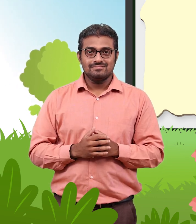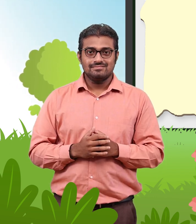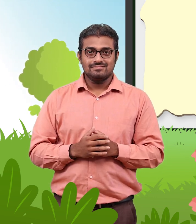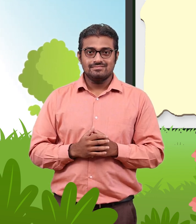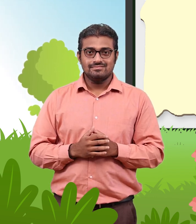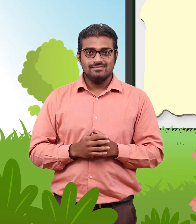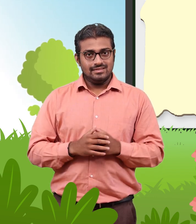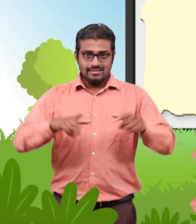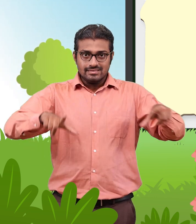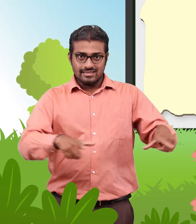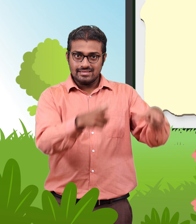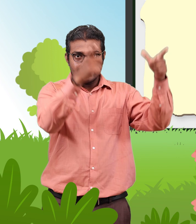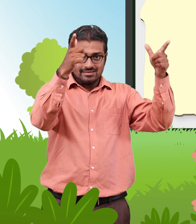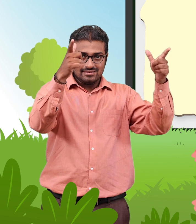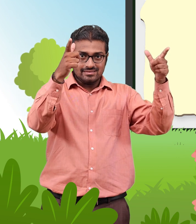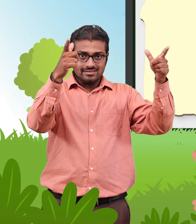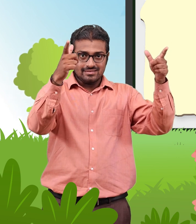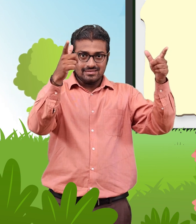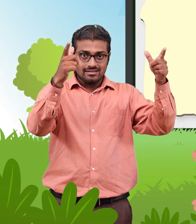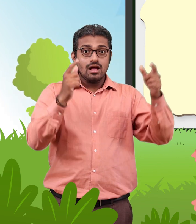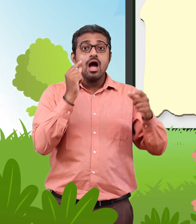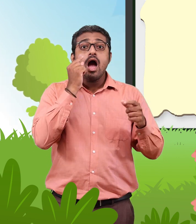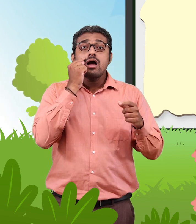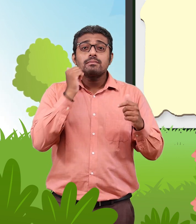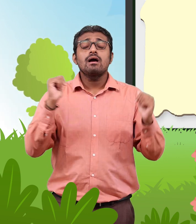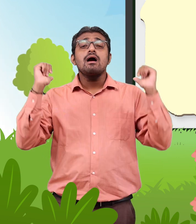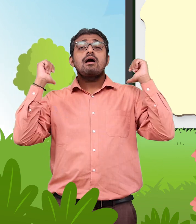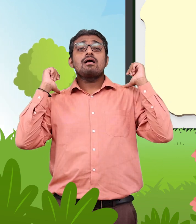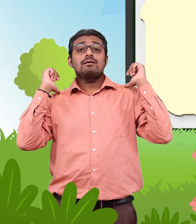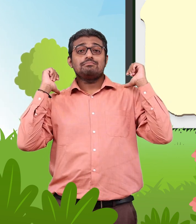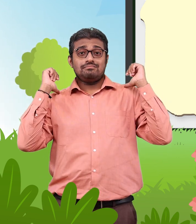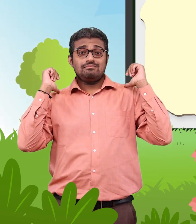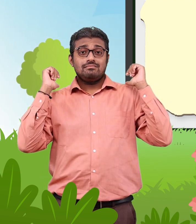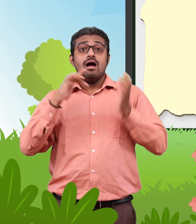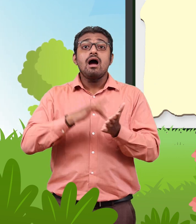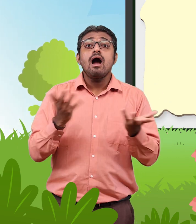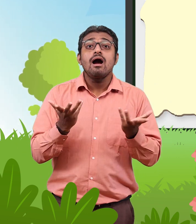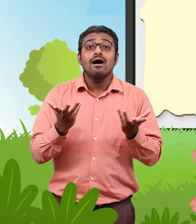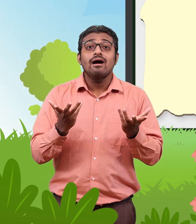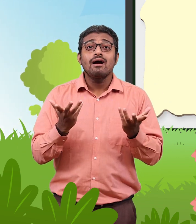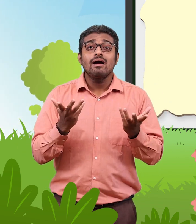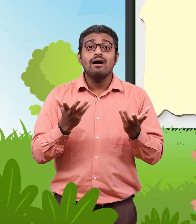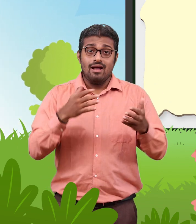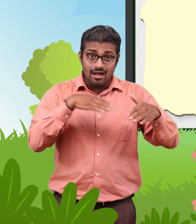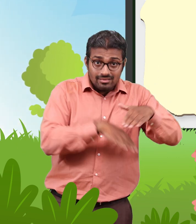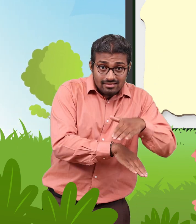The man is lying under or inside or on the tree.